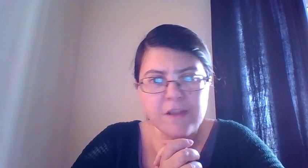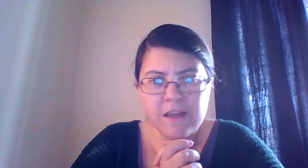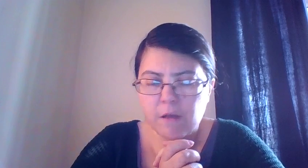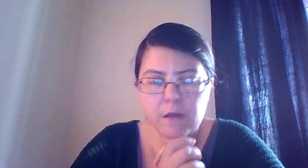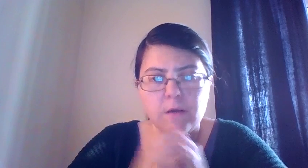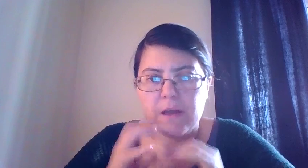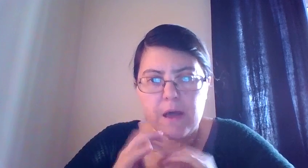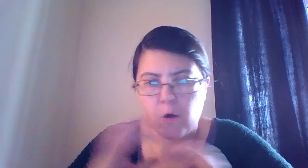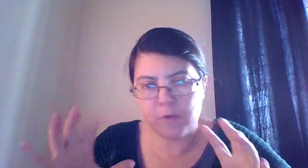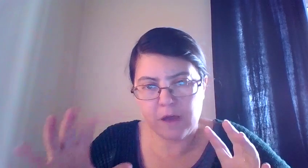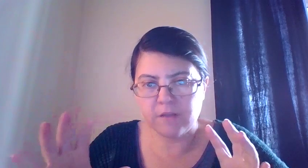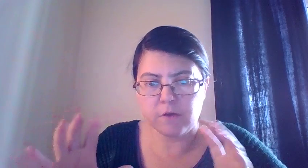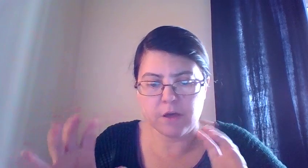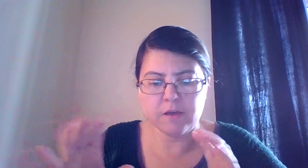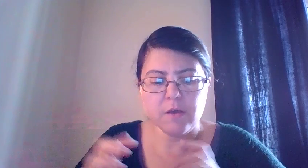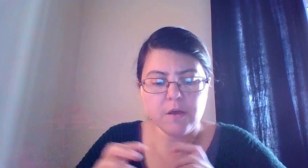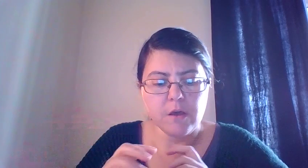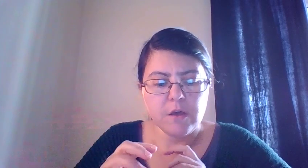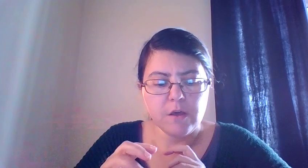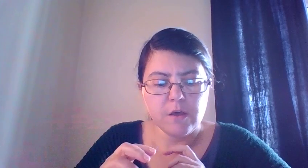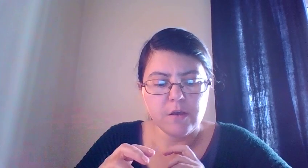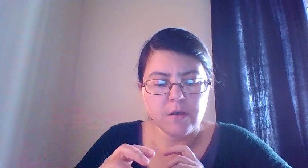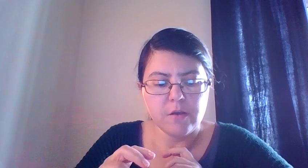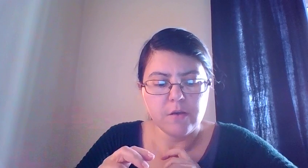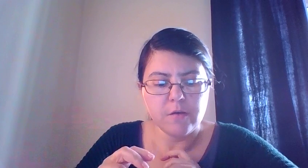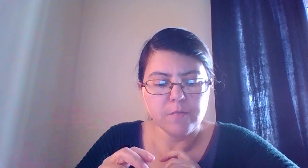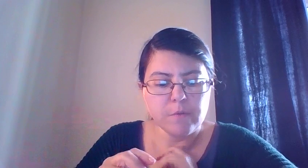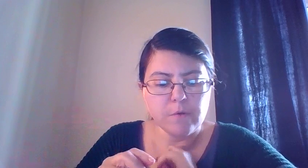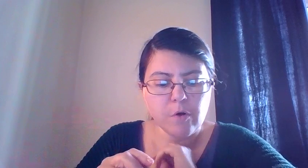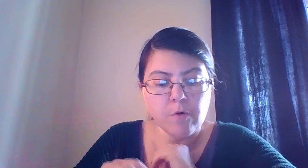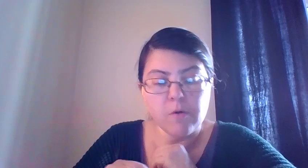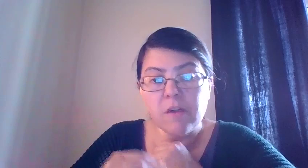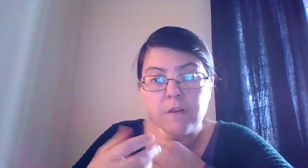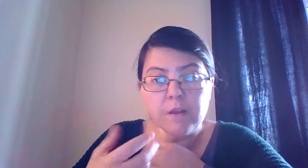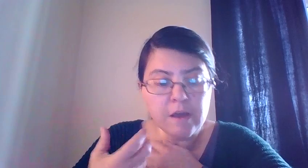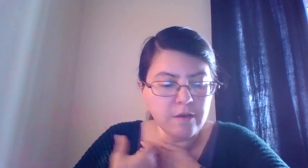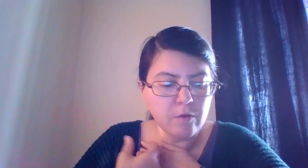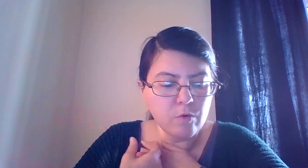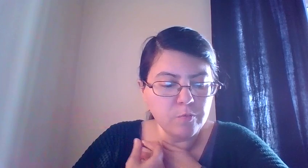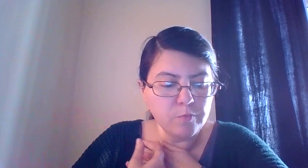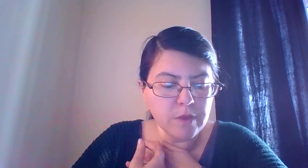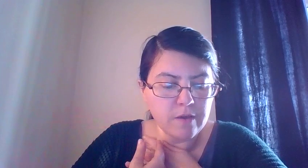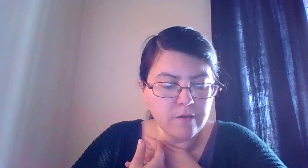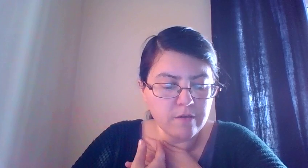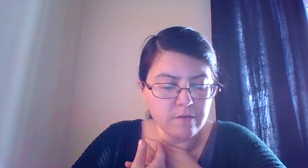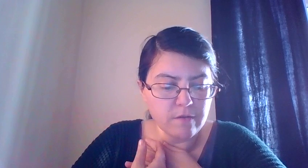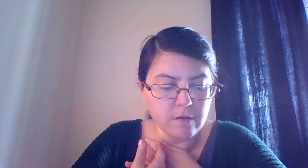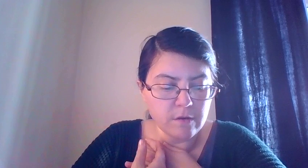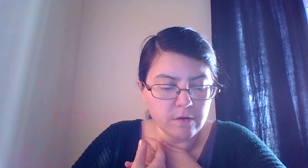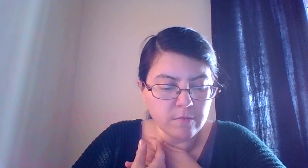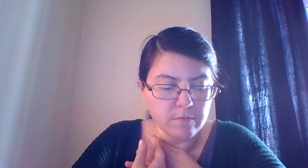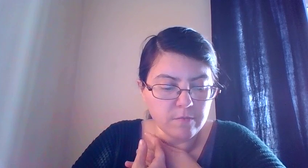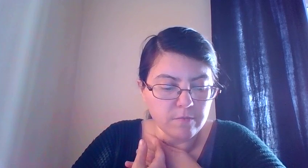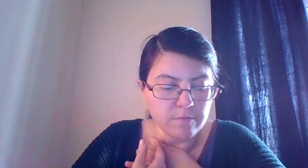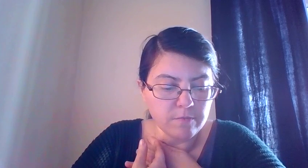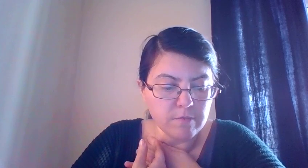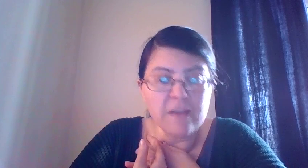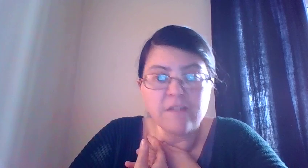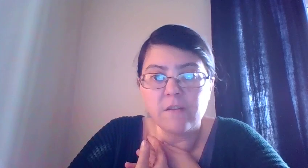not, I hope not, okay. Or even like a workplace accident